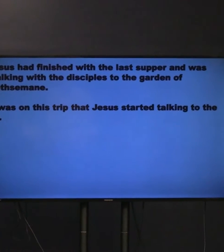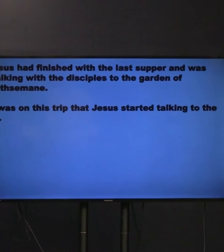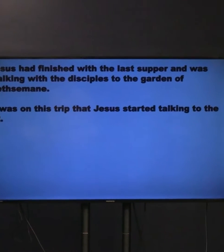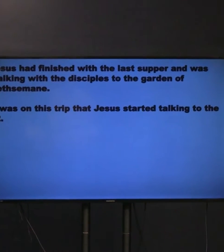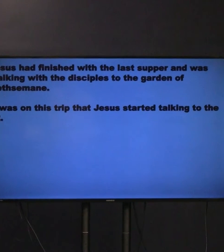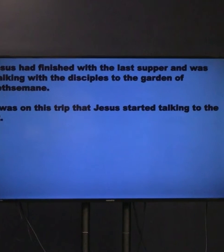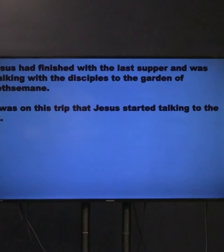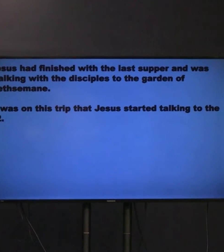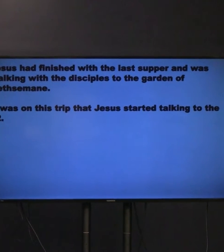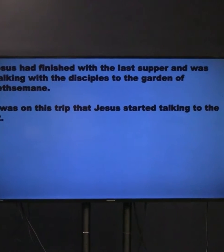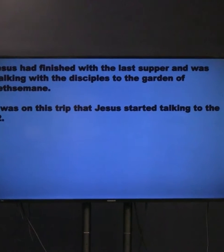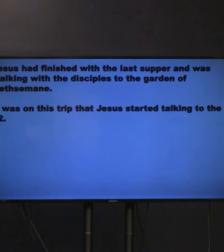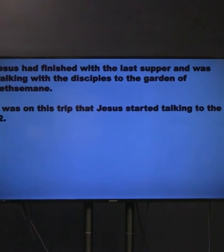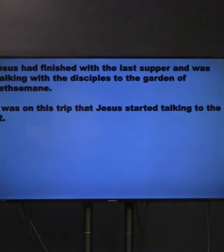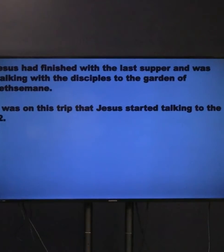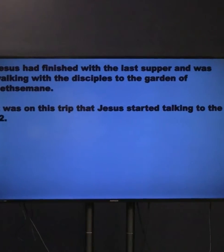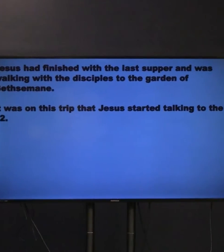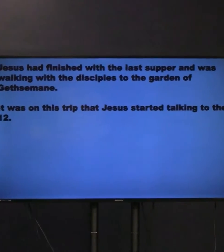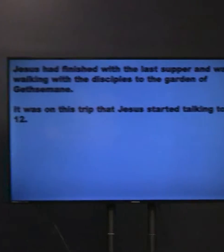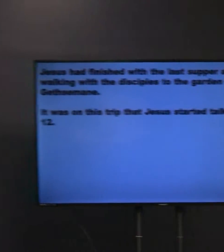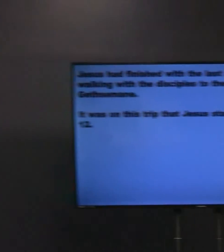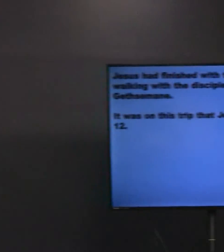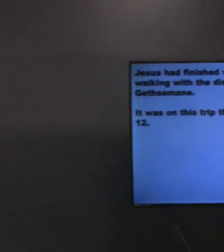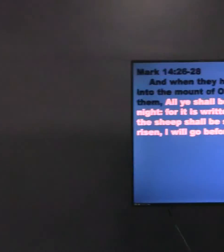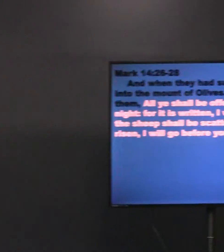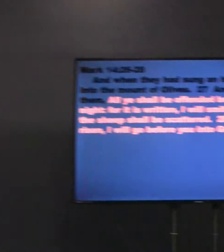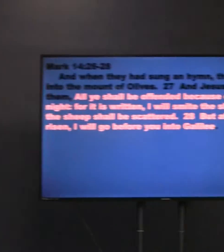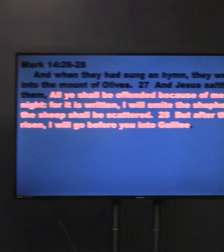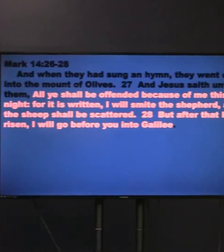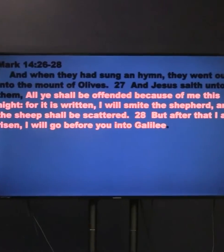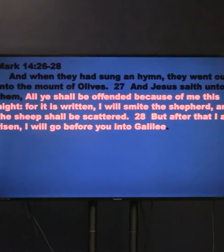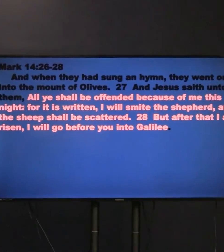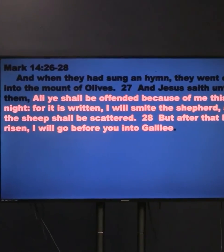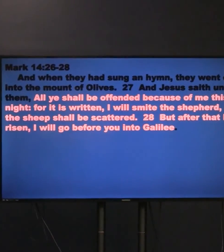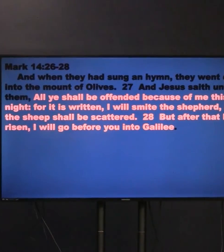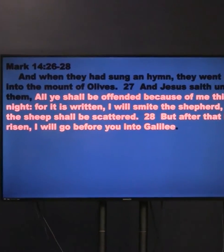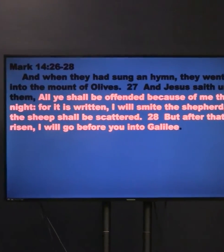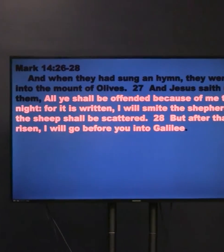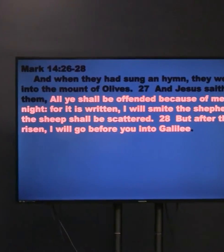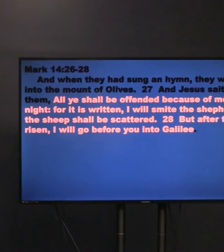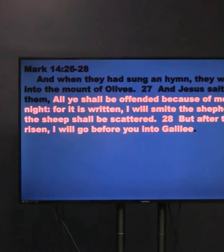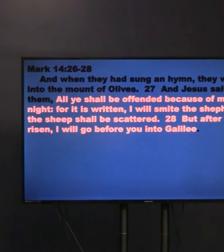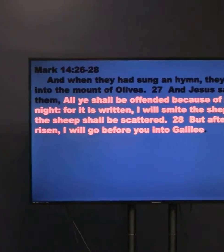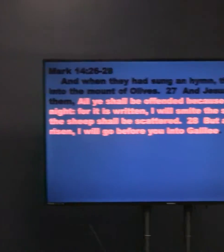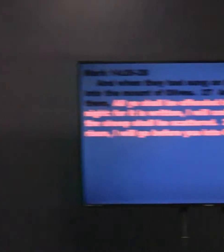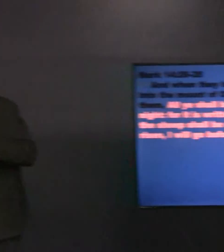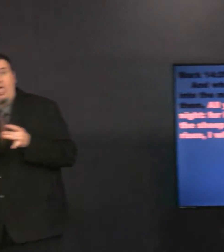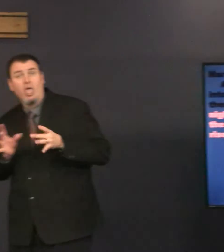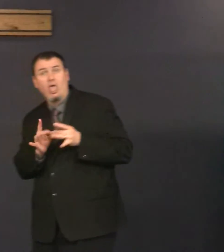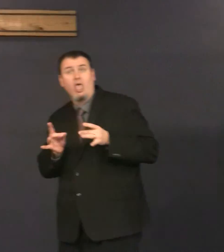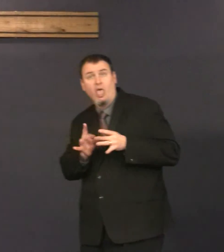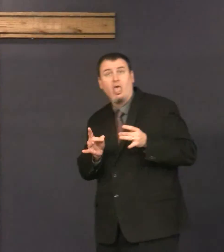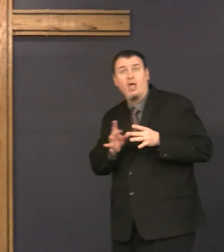I haven't decided yet. Maybe we'll talk about that next week. So, when they had sung in him,